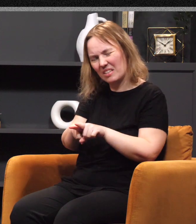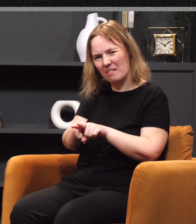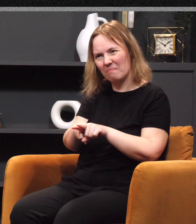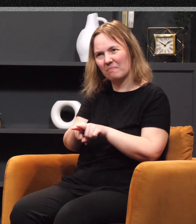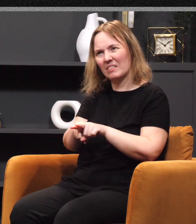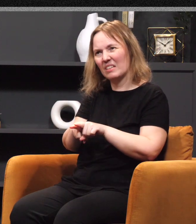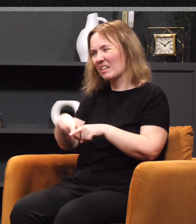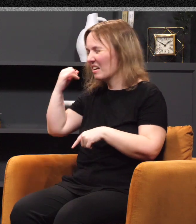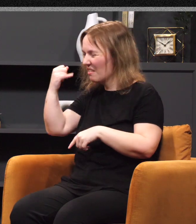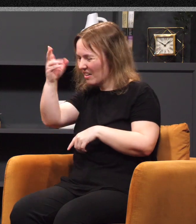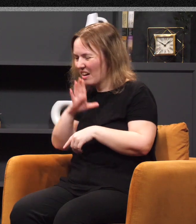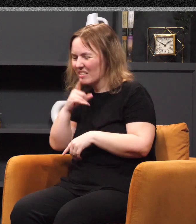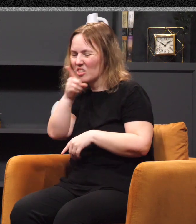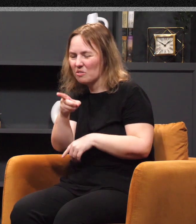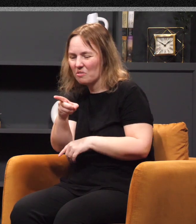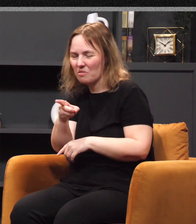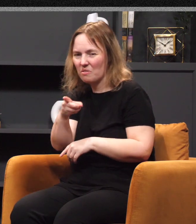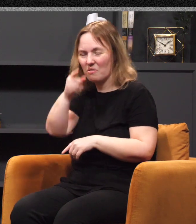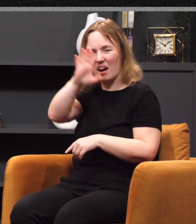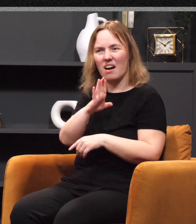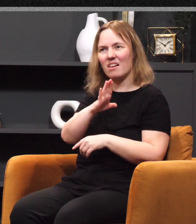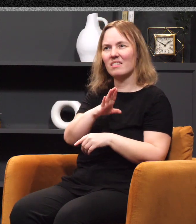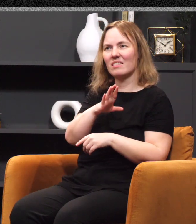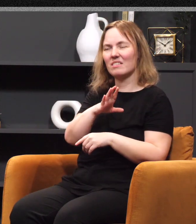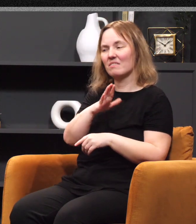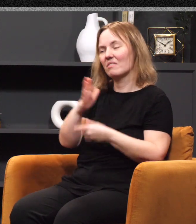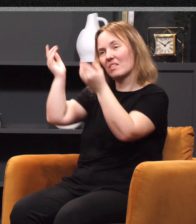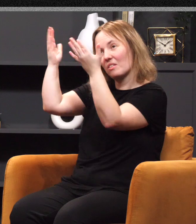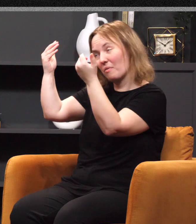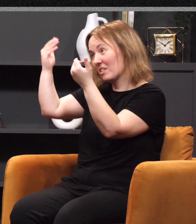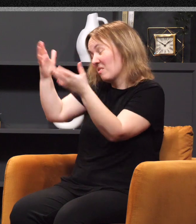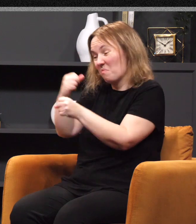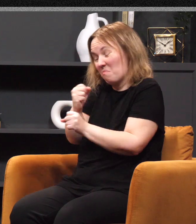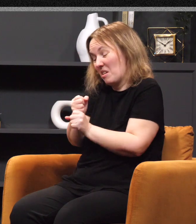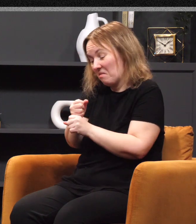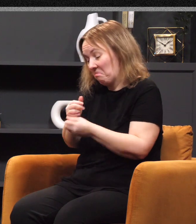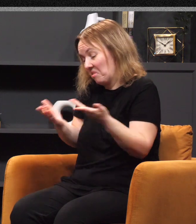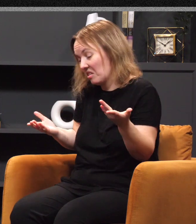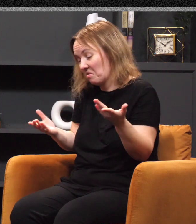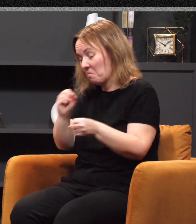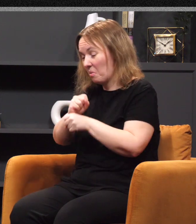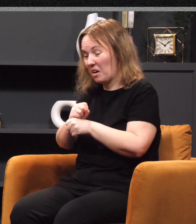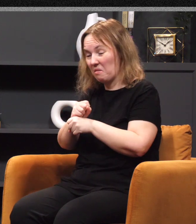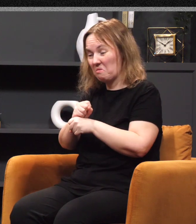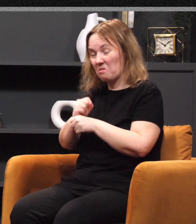all, if God is the true God, and I'm supposed to be his daughter, his son, well, you know, hopefully he'll make everything work out okay. But there's no relationship there.